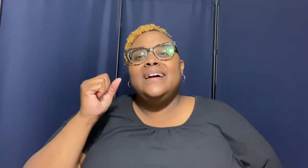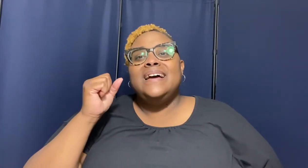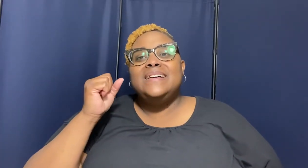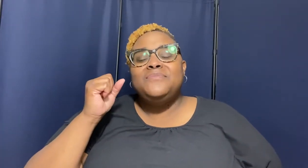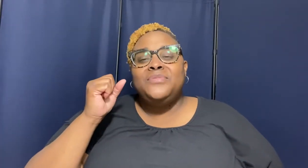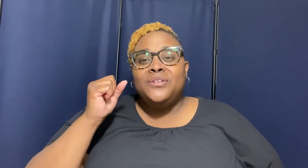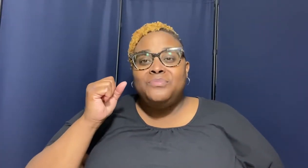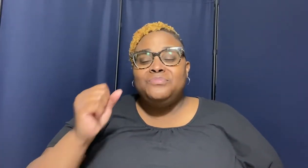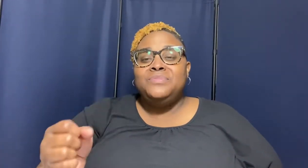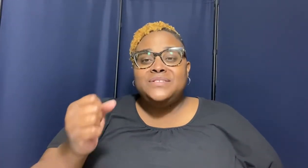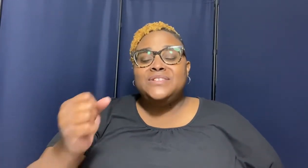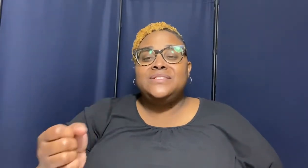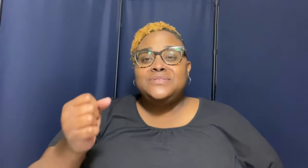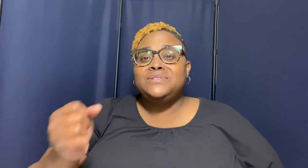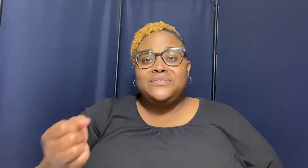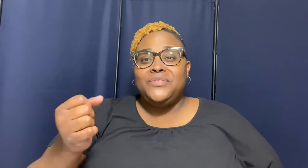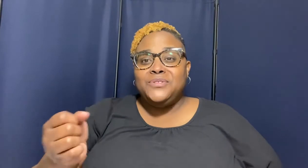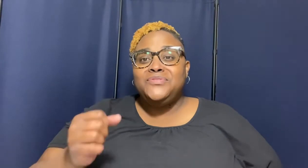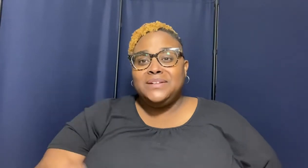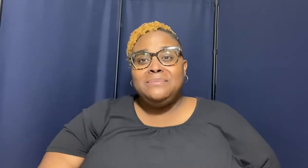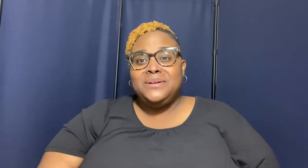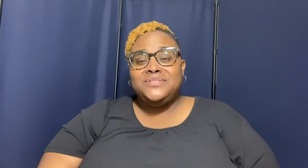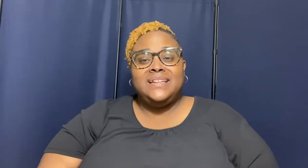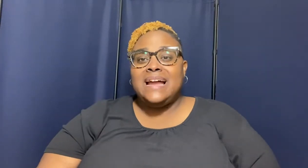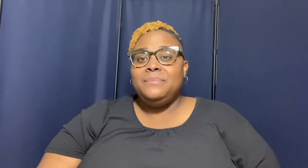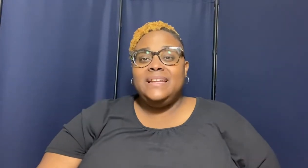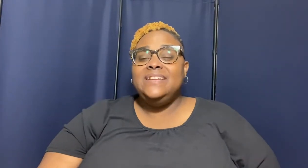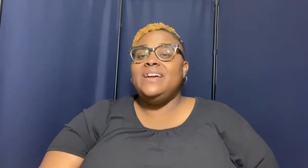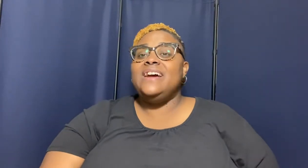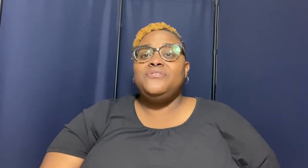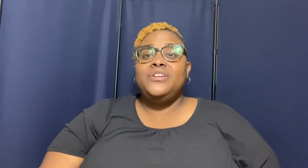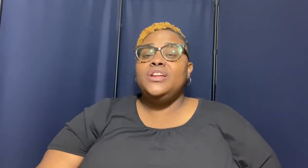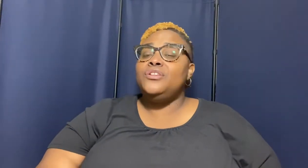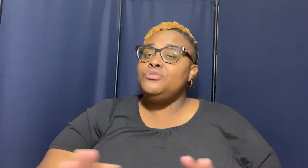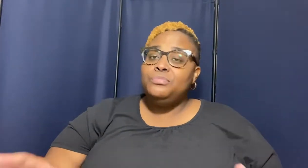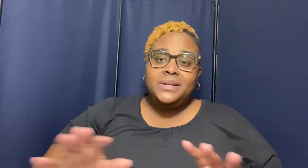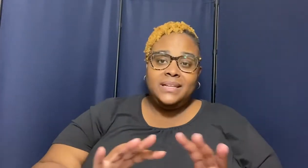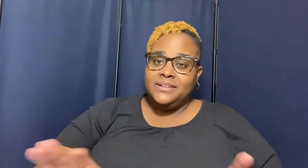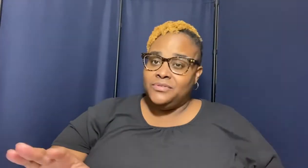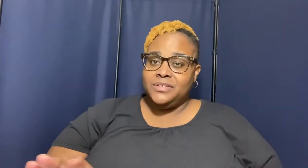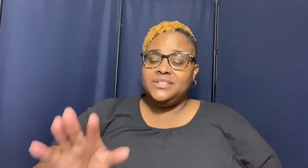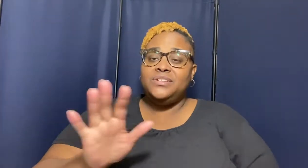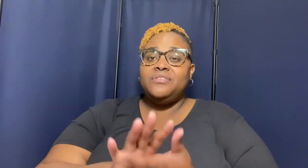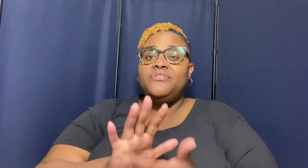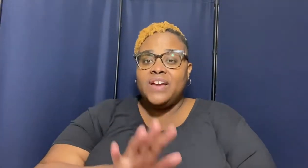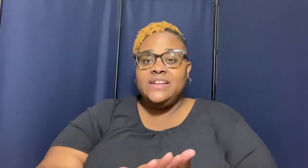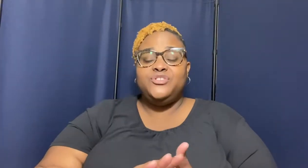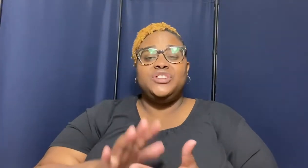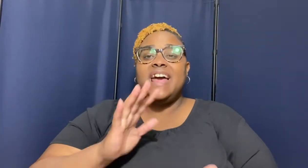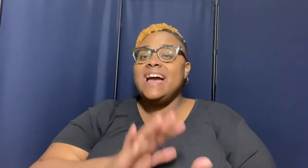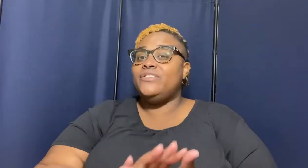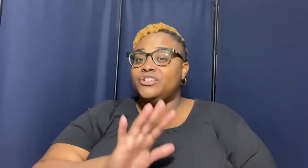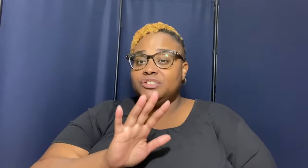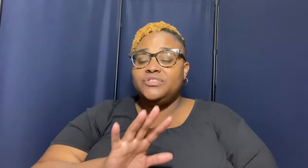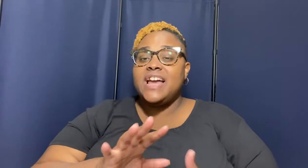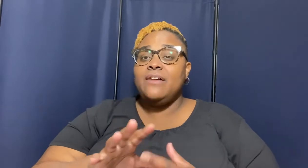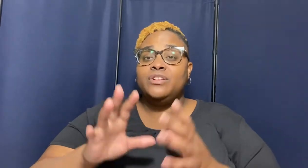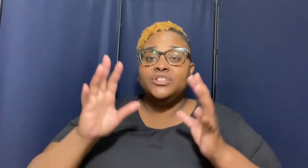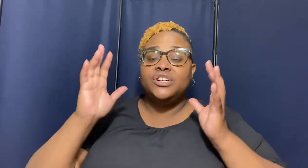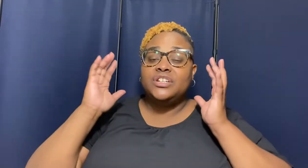the this is this was the first fundamental that i believe every new believer to the faith should have in a having an